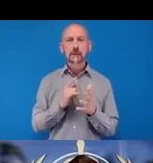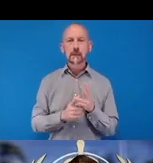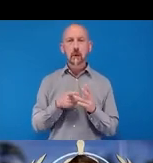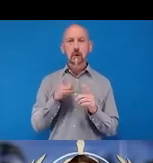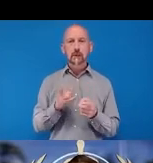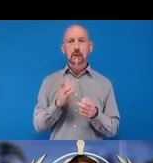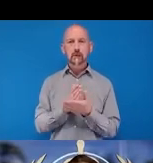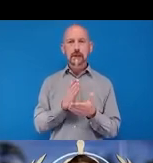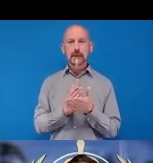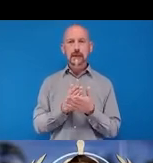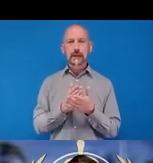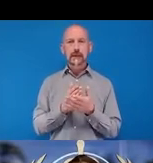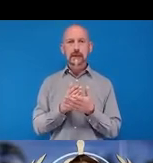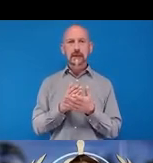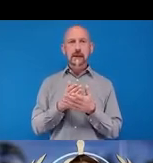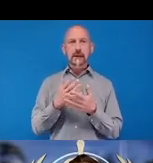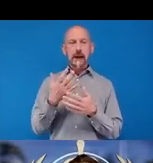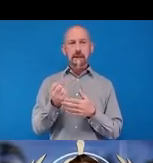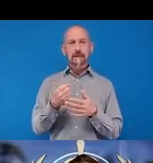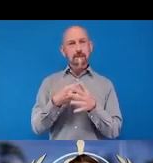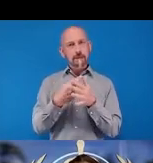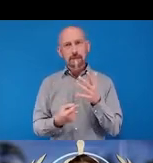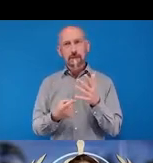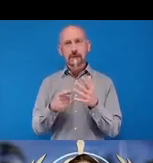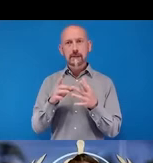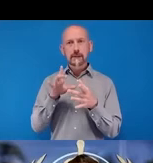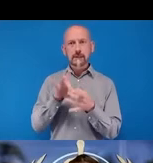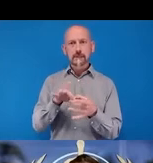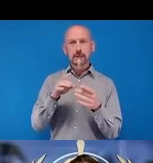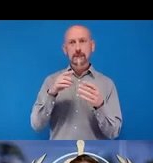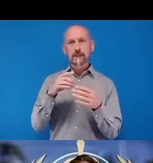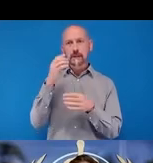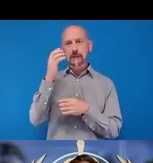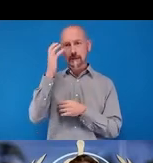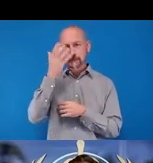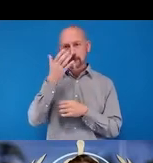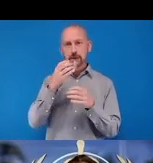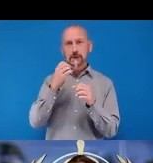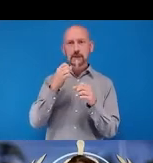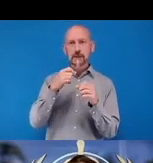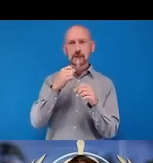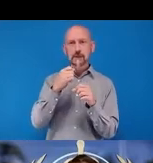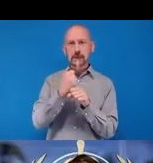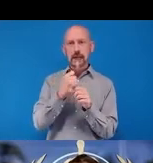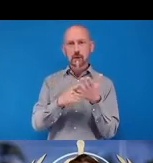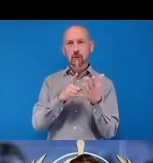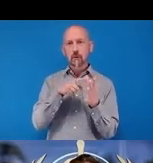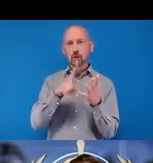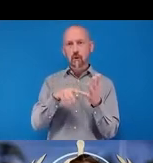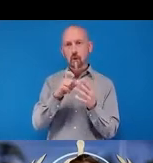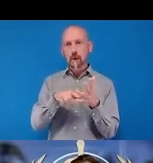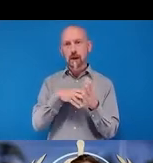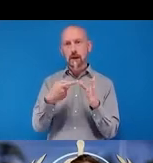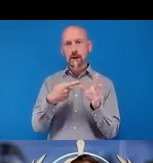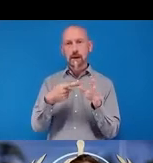Alakos Oncocercasis and trachoma has decreased in all regions during the last or during the